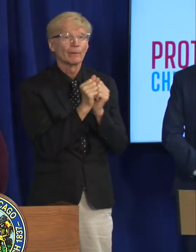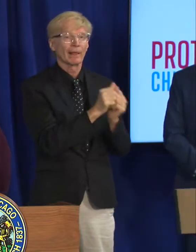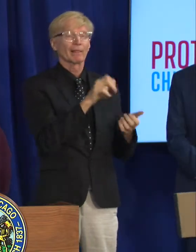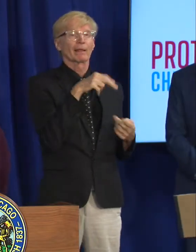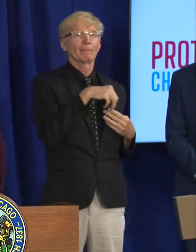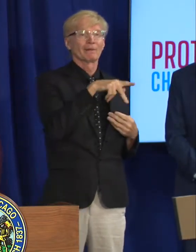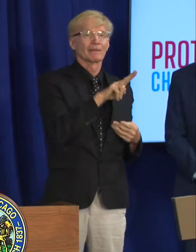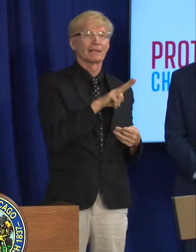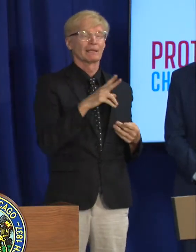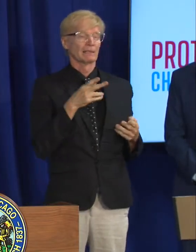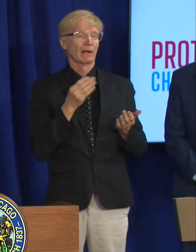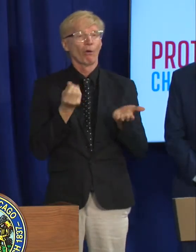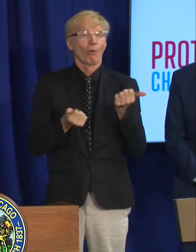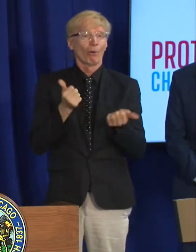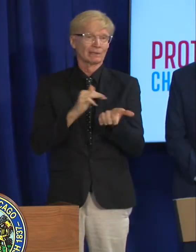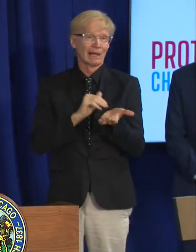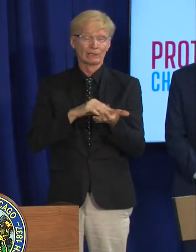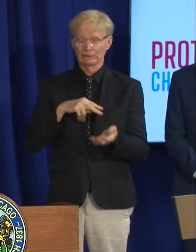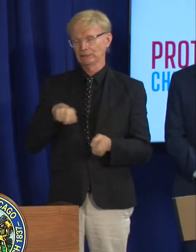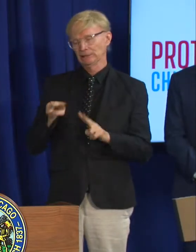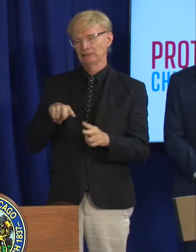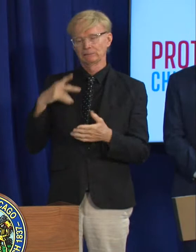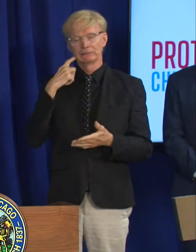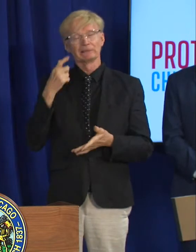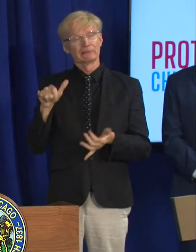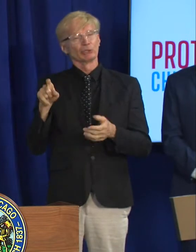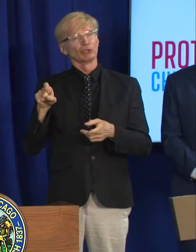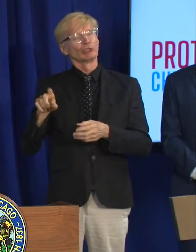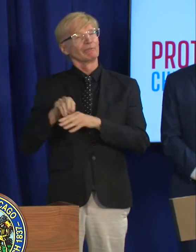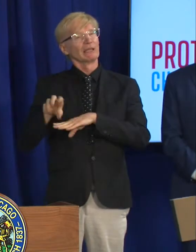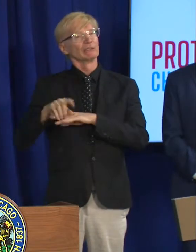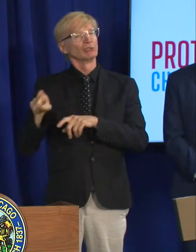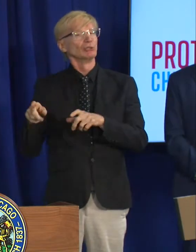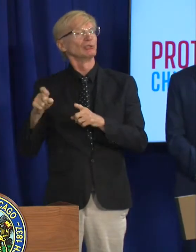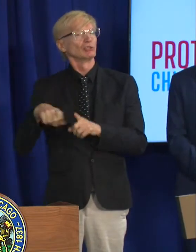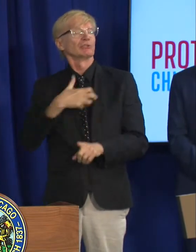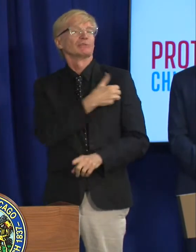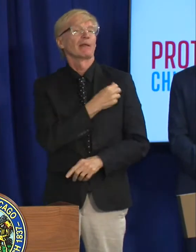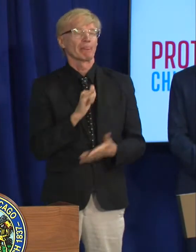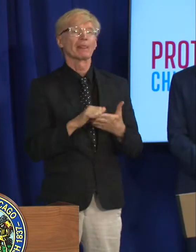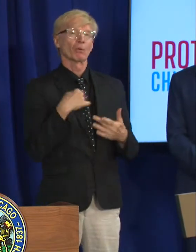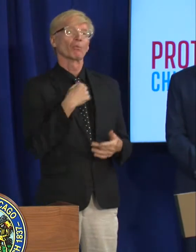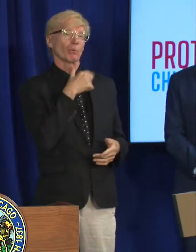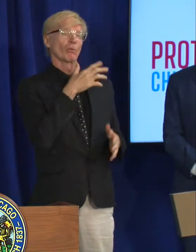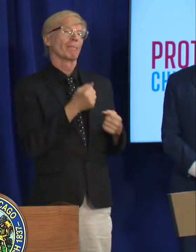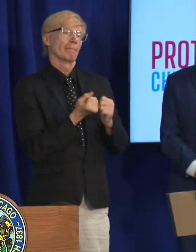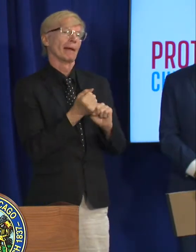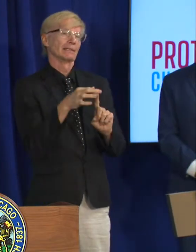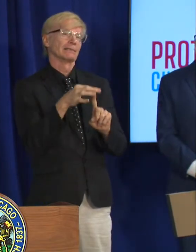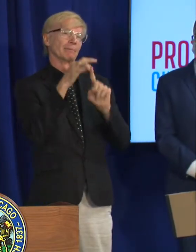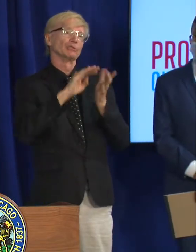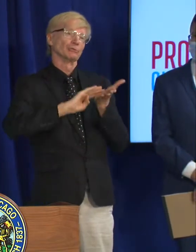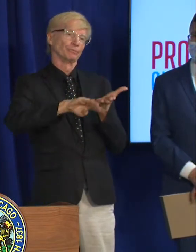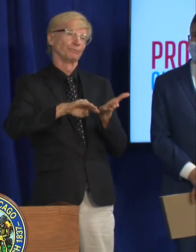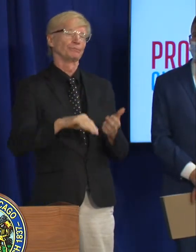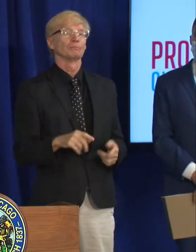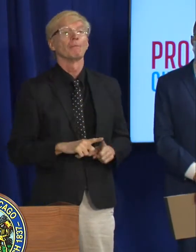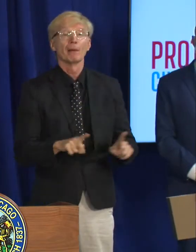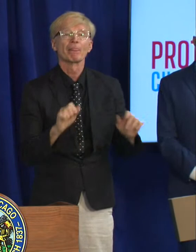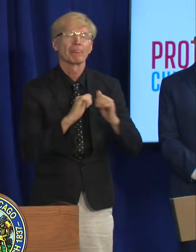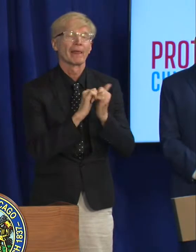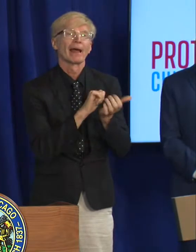you know feel like it's very important we might make an exception but that is how we are right now prioritizing limited doses